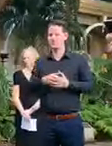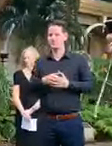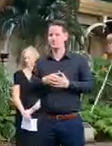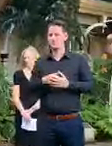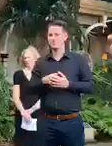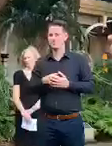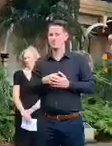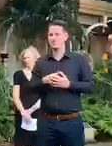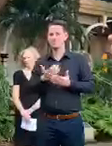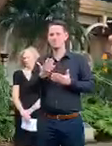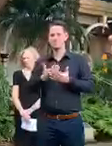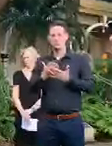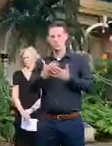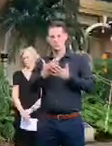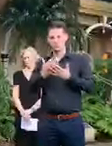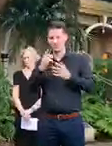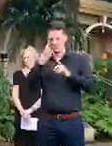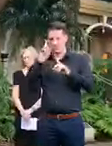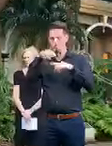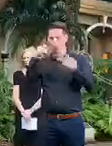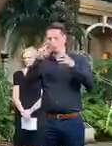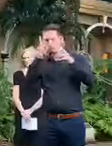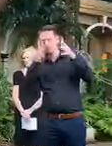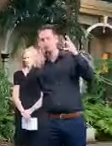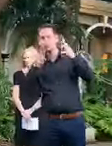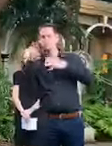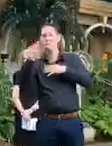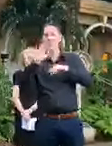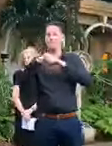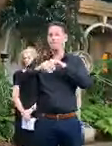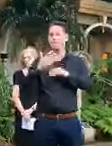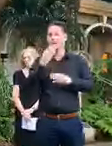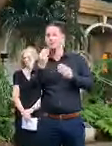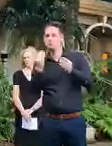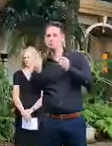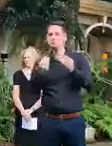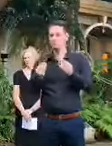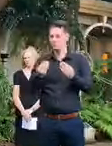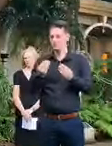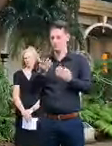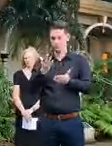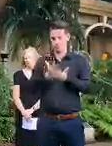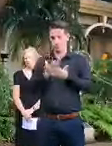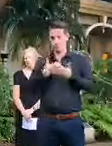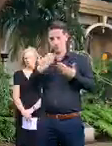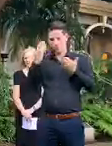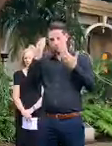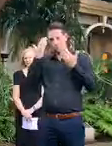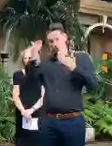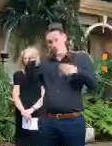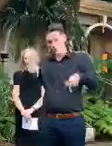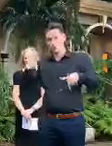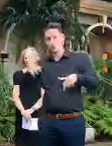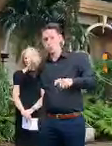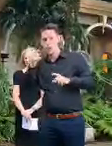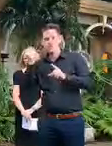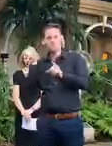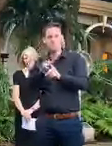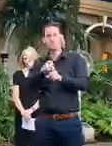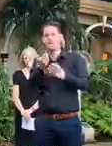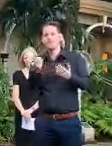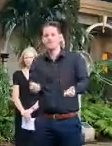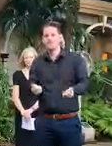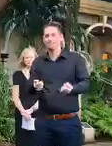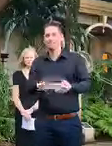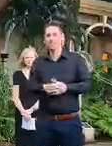uh give any forecasts when uh we don't know the final implications so at the